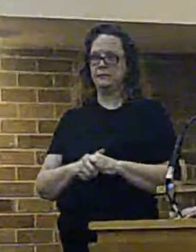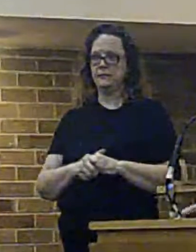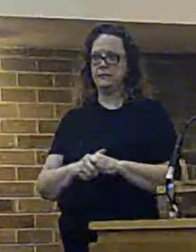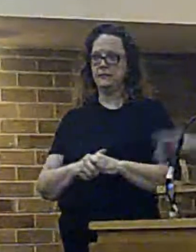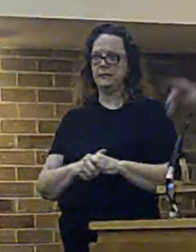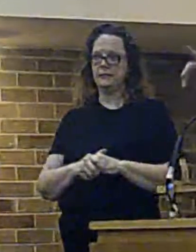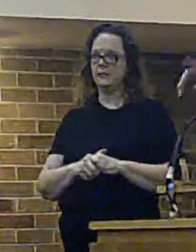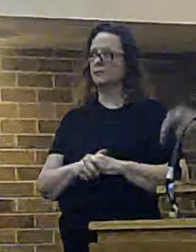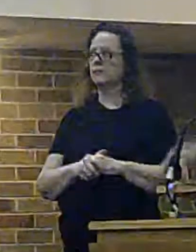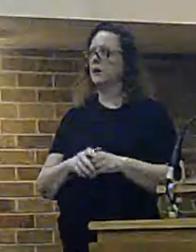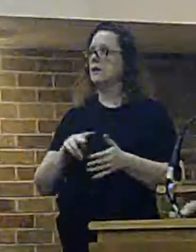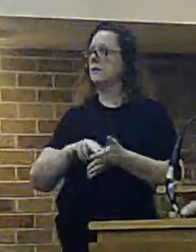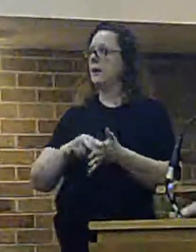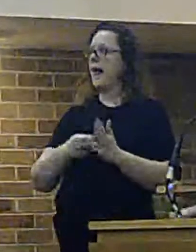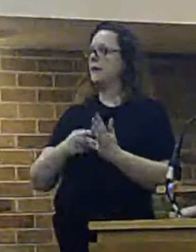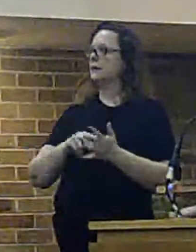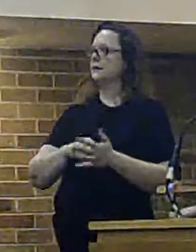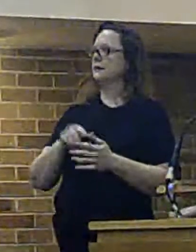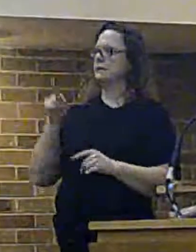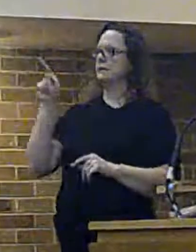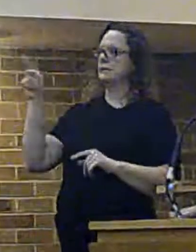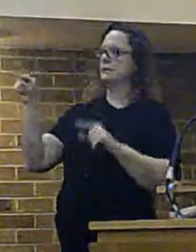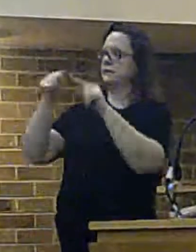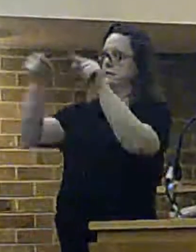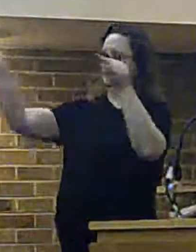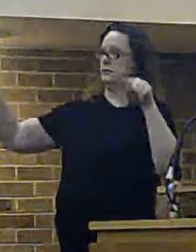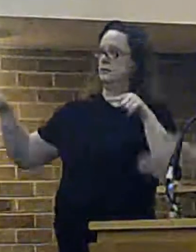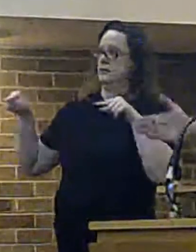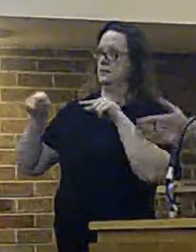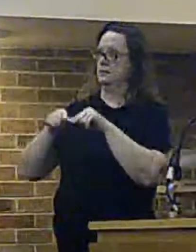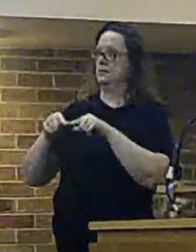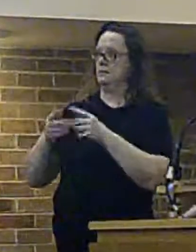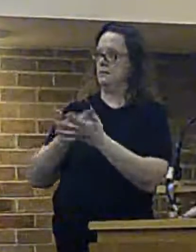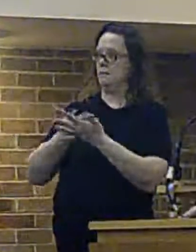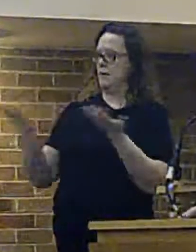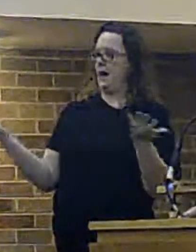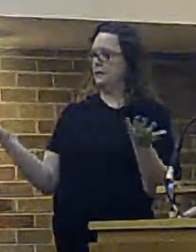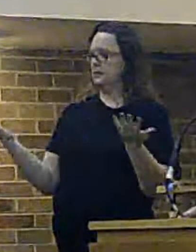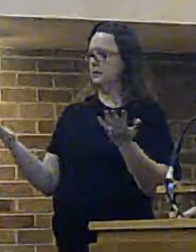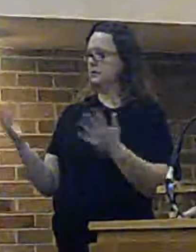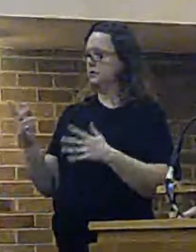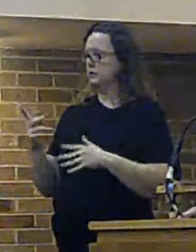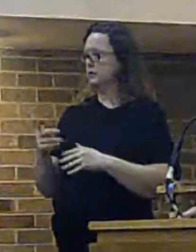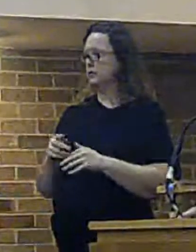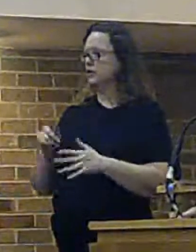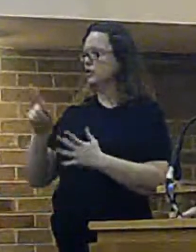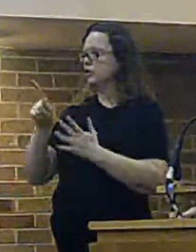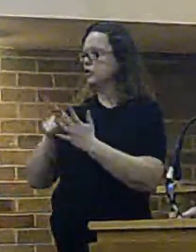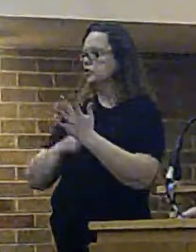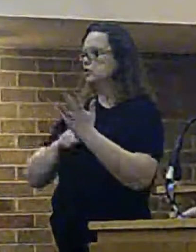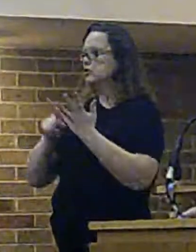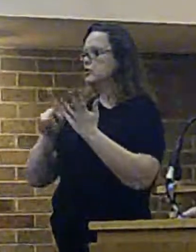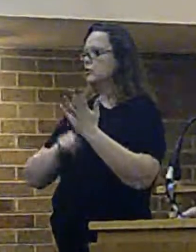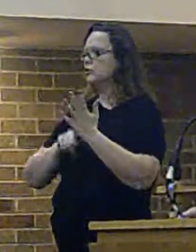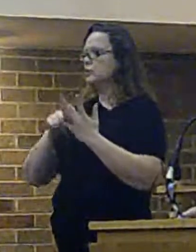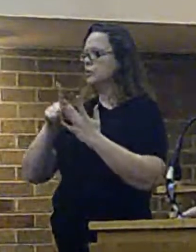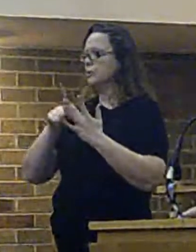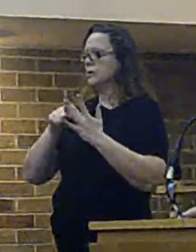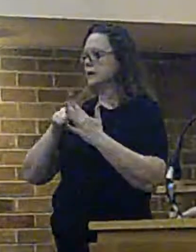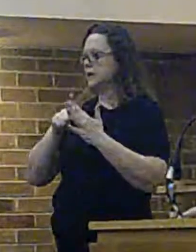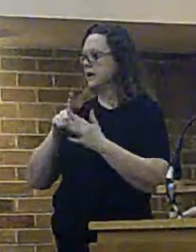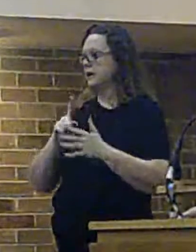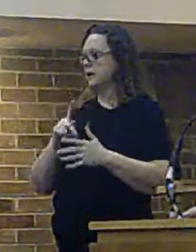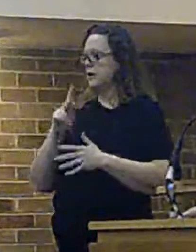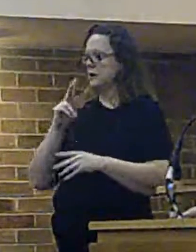The plans that are out in the foyer there weren't, and think Julie won't mind me saying, you were there when we first